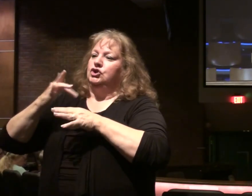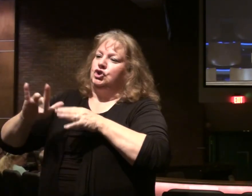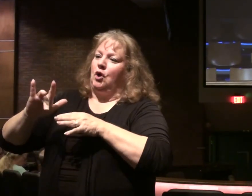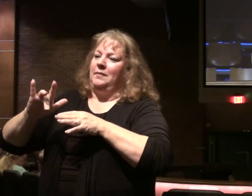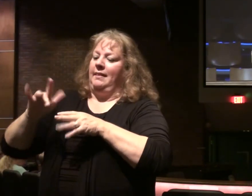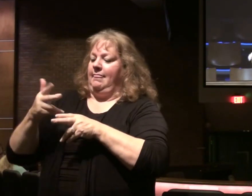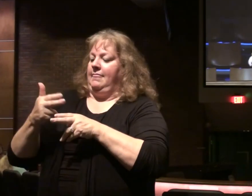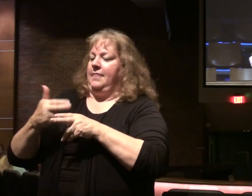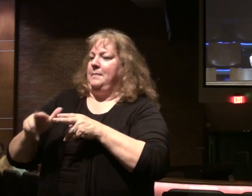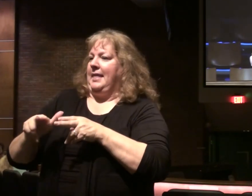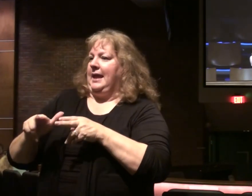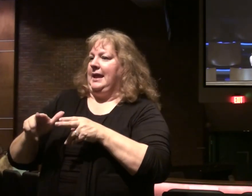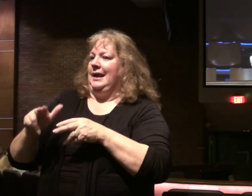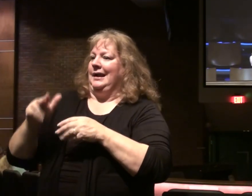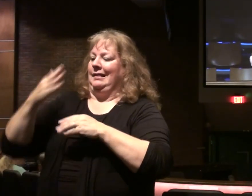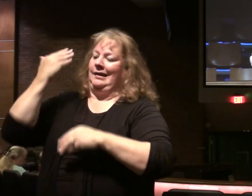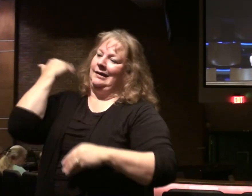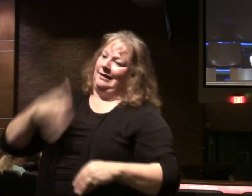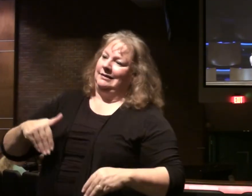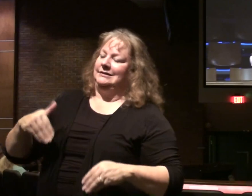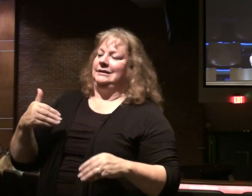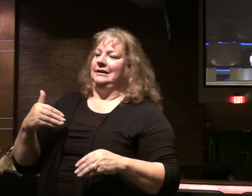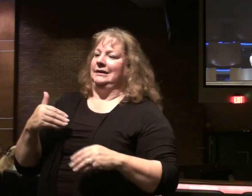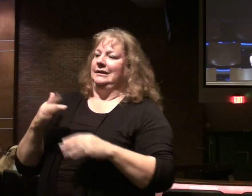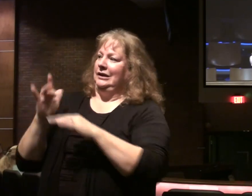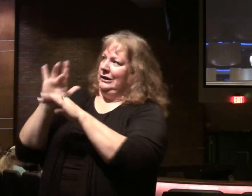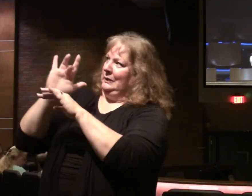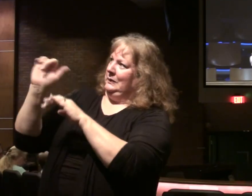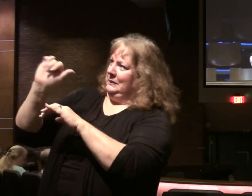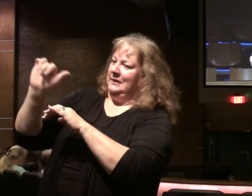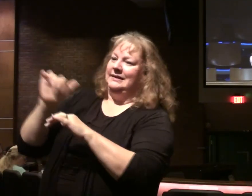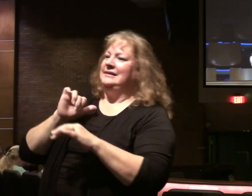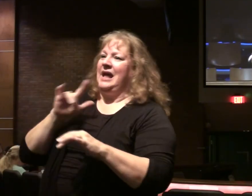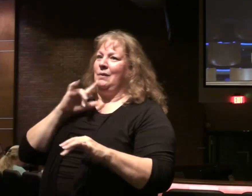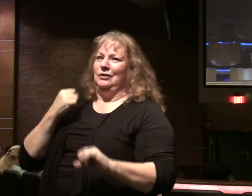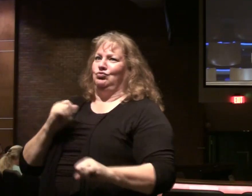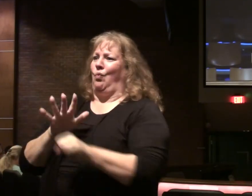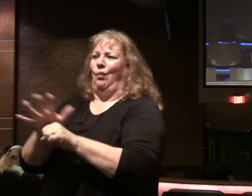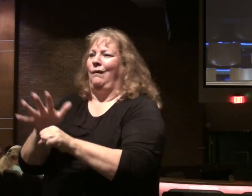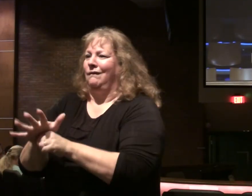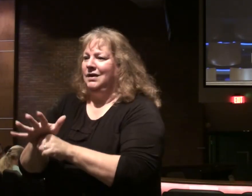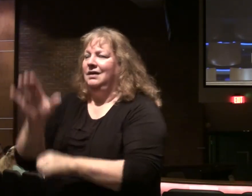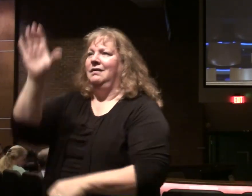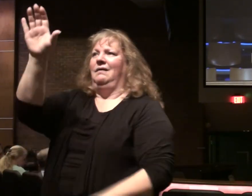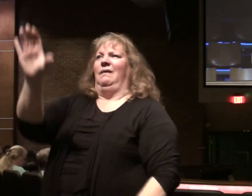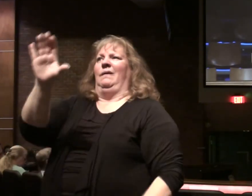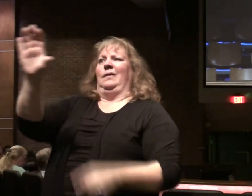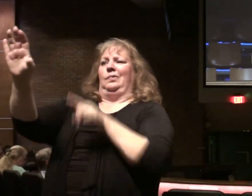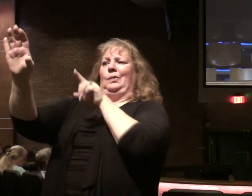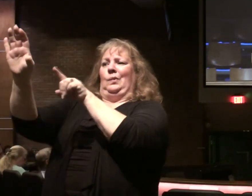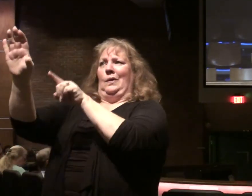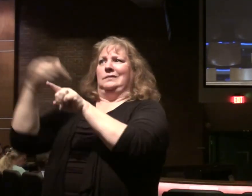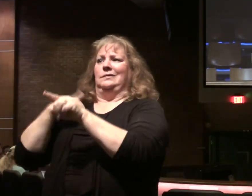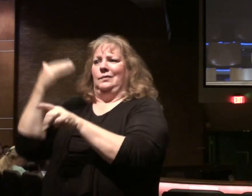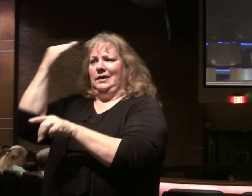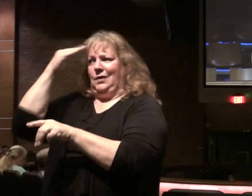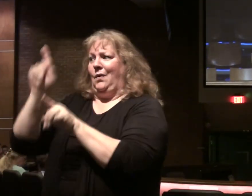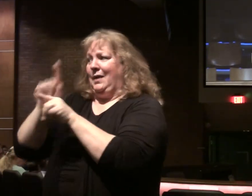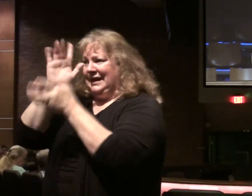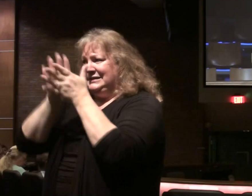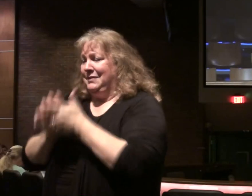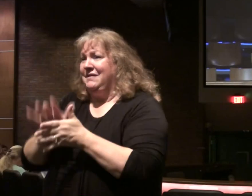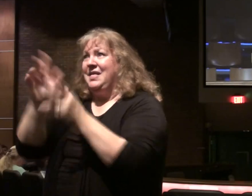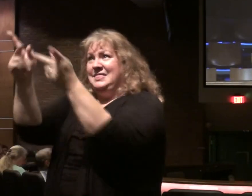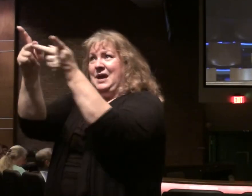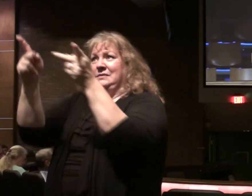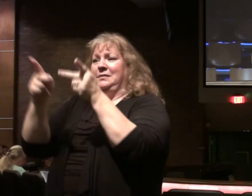Although those phrases don't even have enough weight to them. Enough bite to them. The cross. As we know as believers. Was a